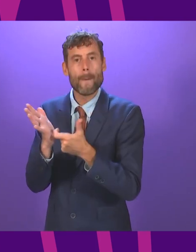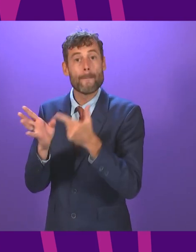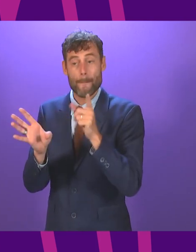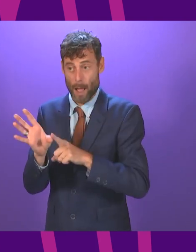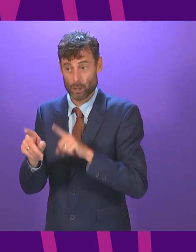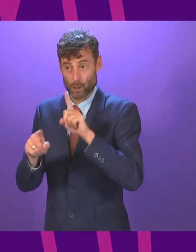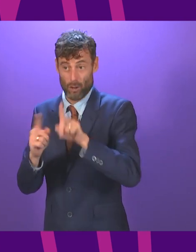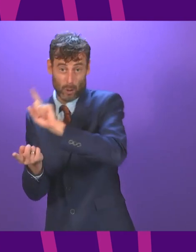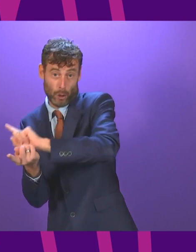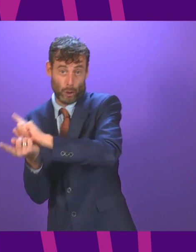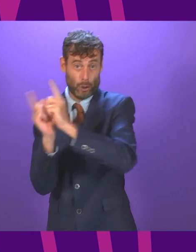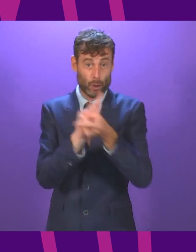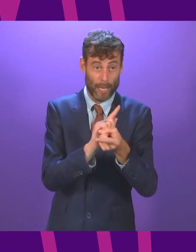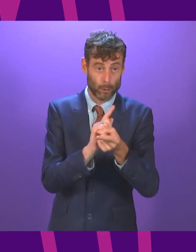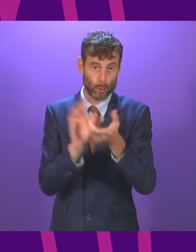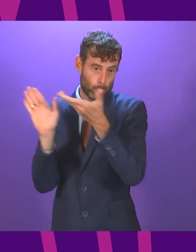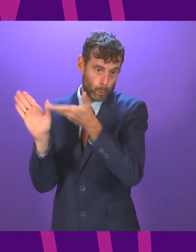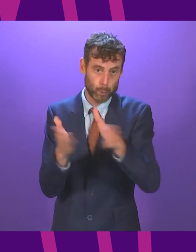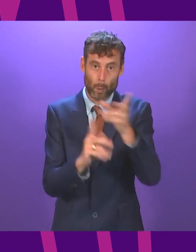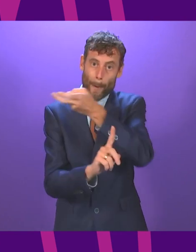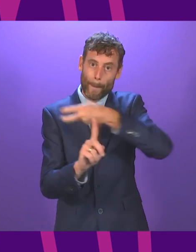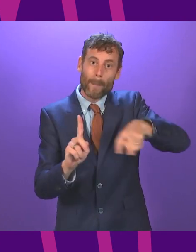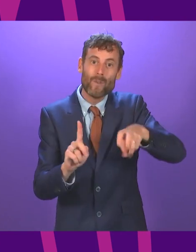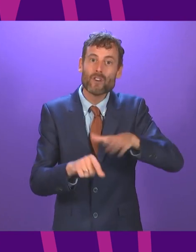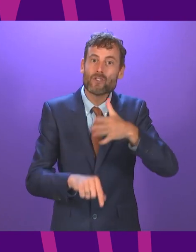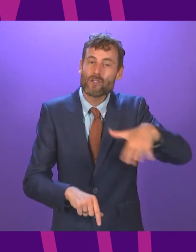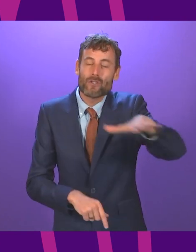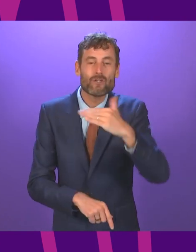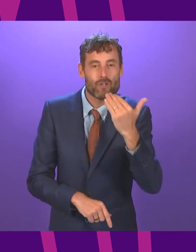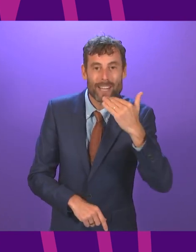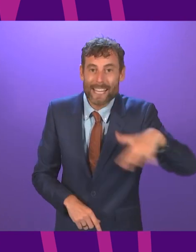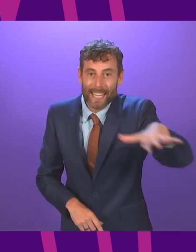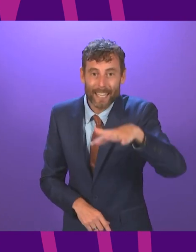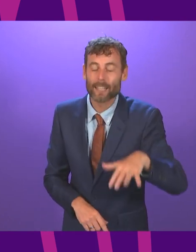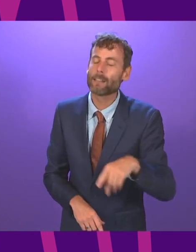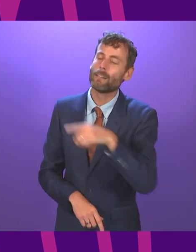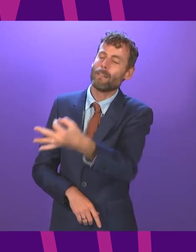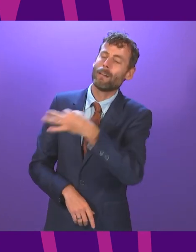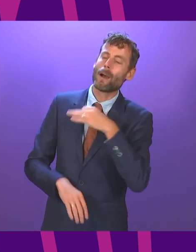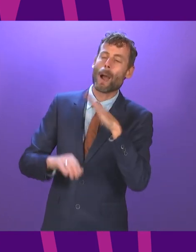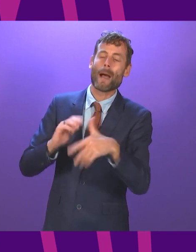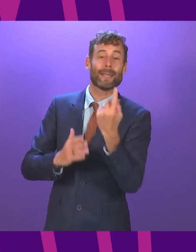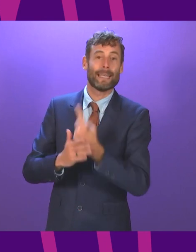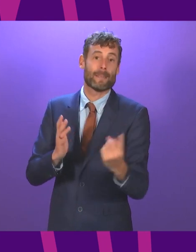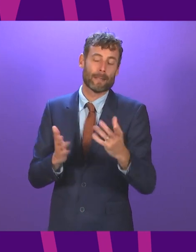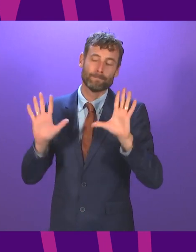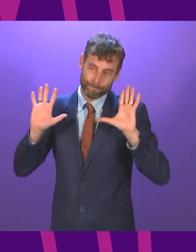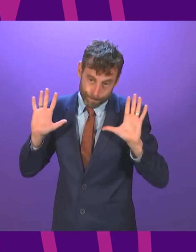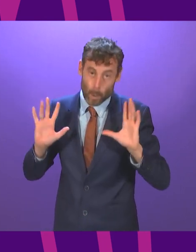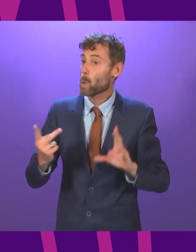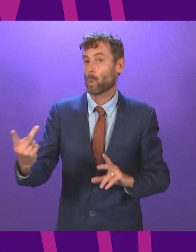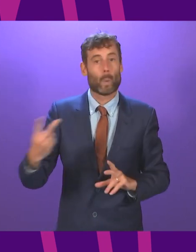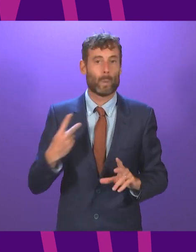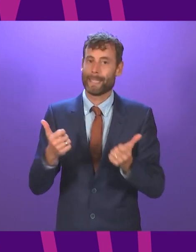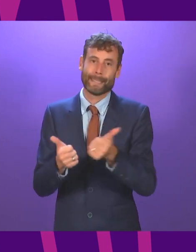Ross's rhetoric. And finally, on the question of independence. Mr Ross and I fundamentally disagree on the